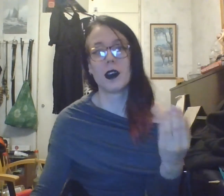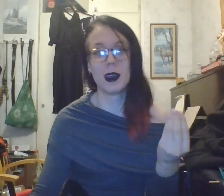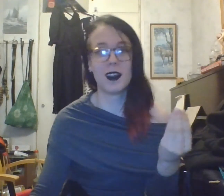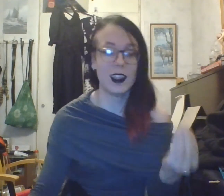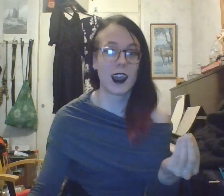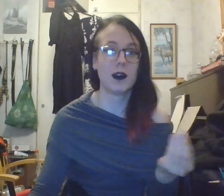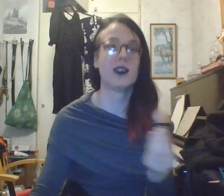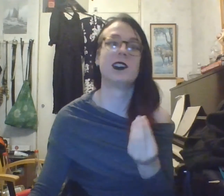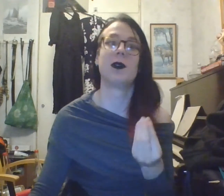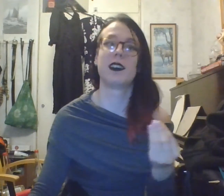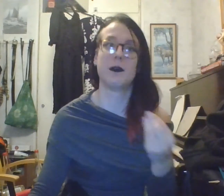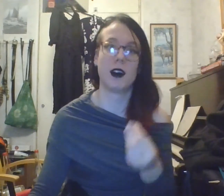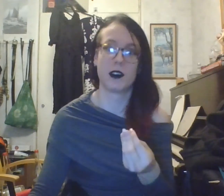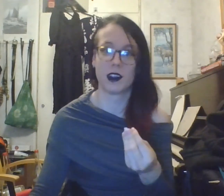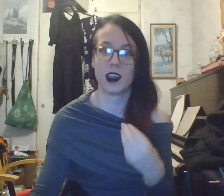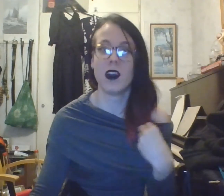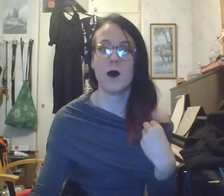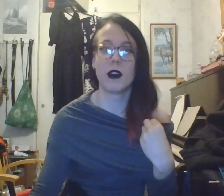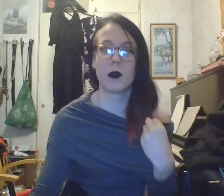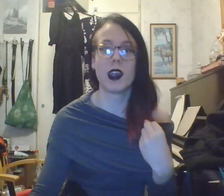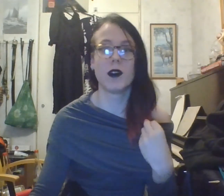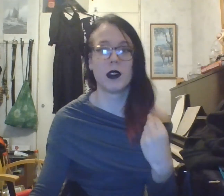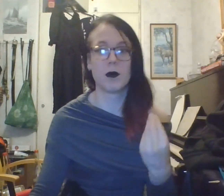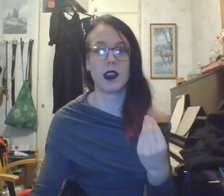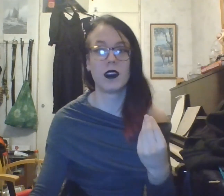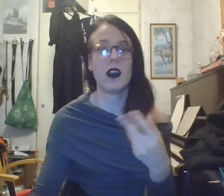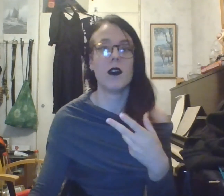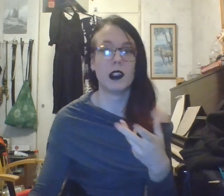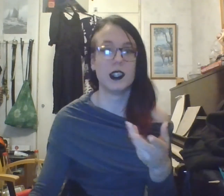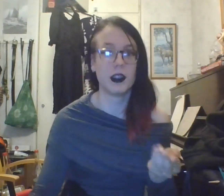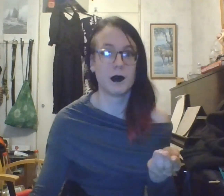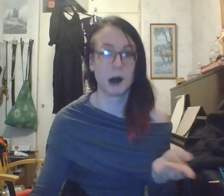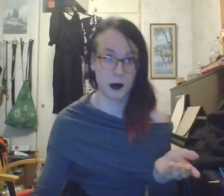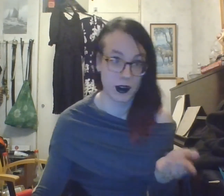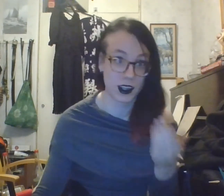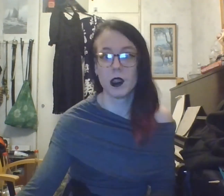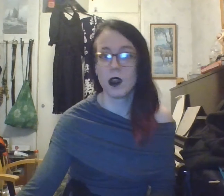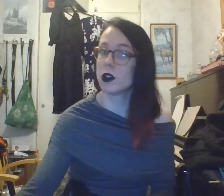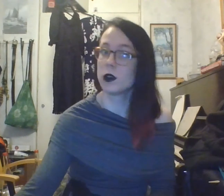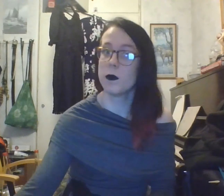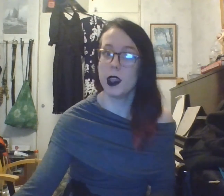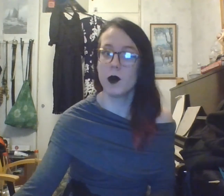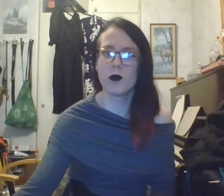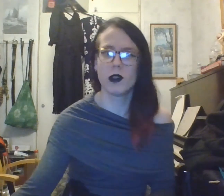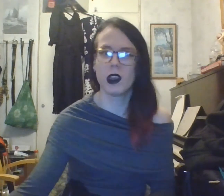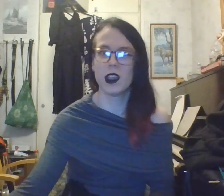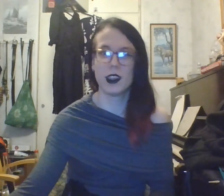liquid or direct democracy, with a great respect for legitimate minorities. What do we mean when we say a legitimate